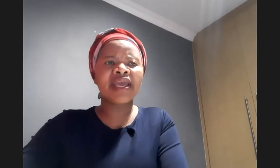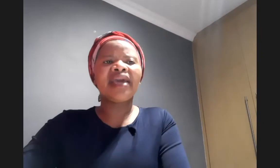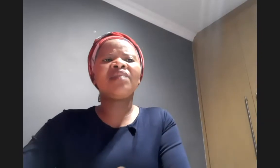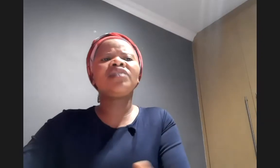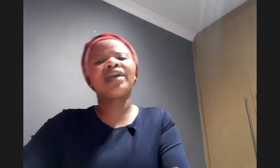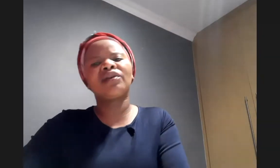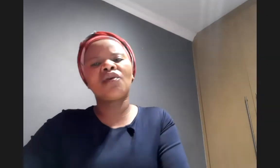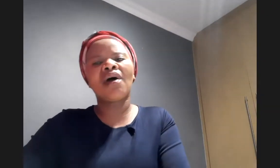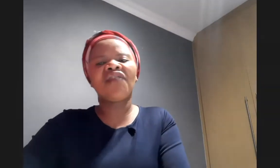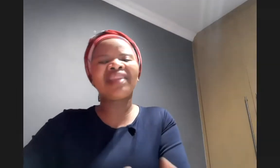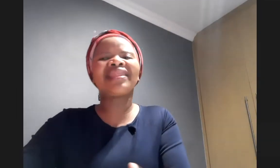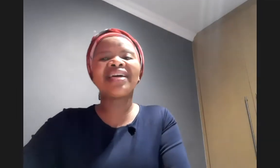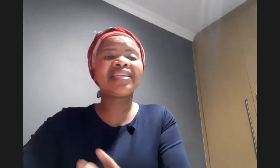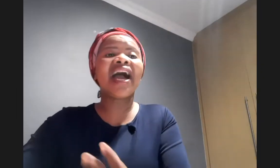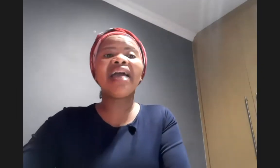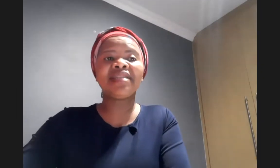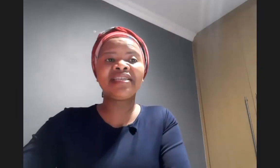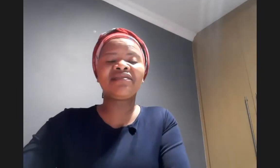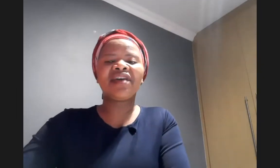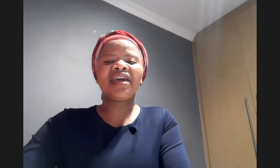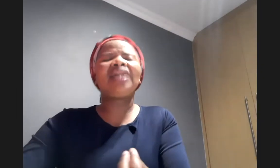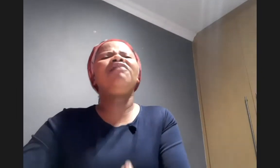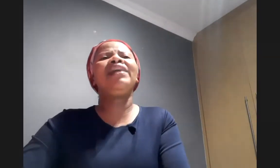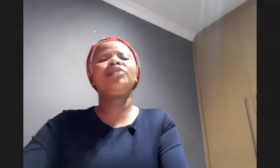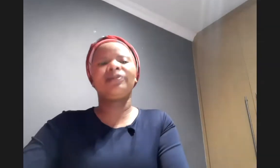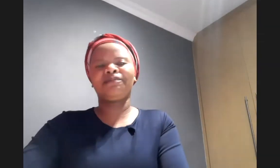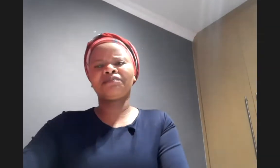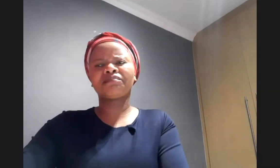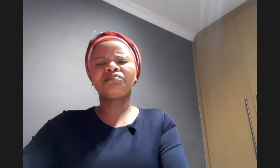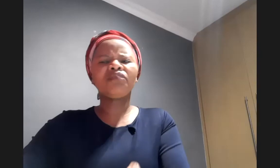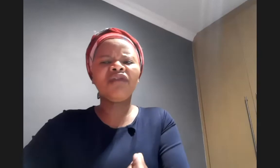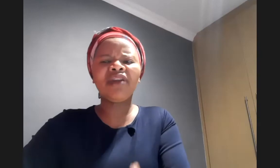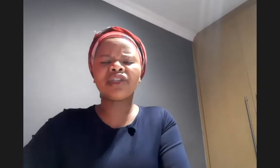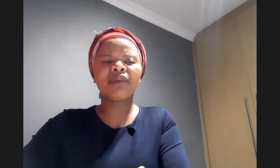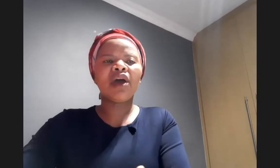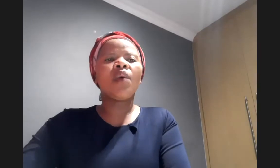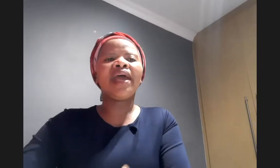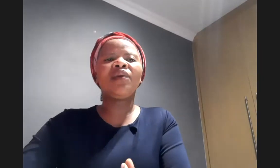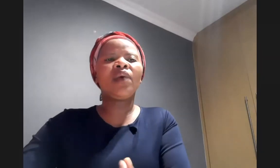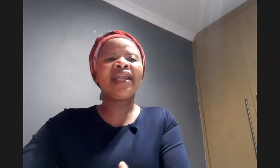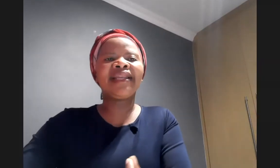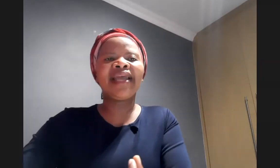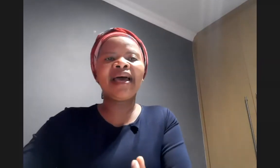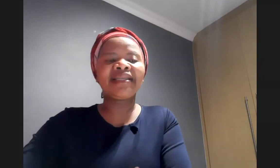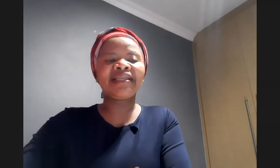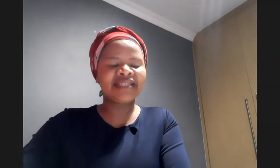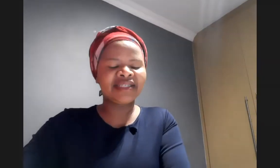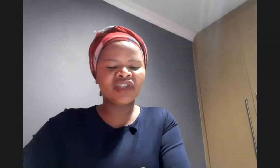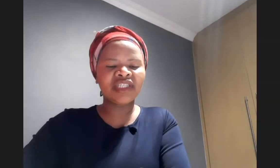in which we can grow our faith thirdly i believe that fellowship fellowship when when uh is it it jesus